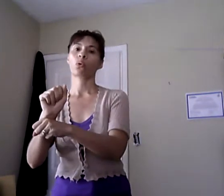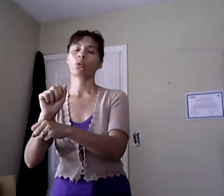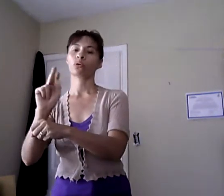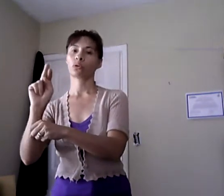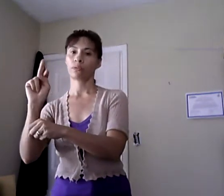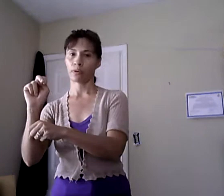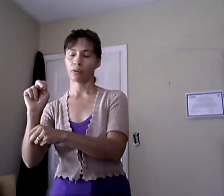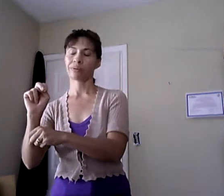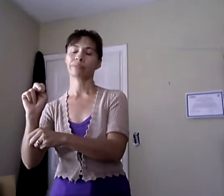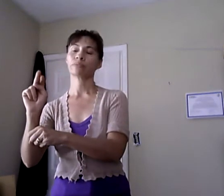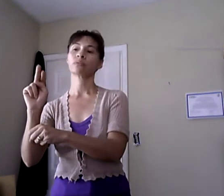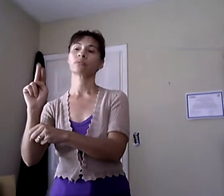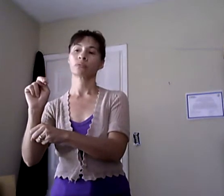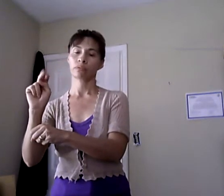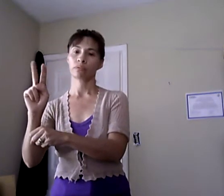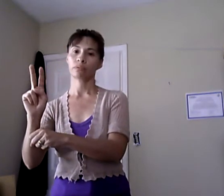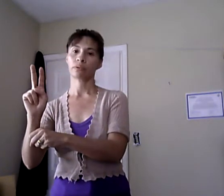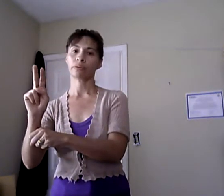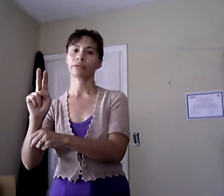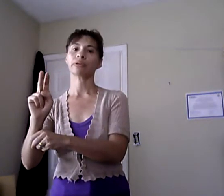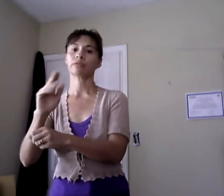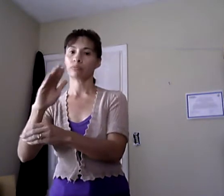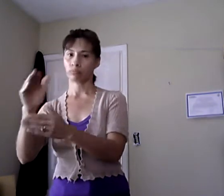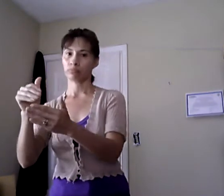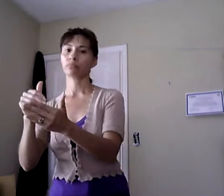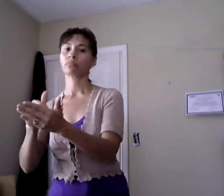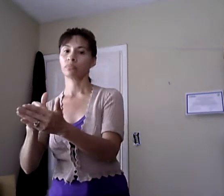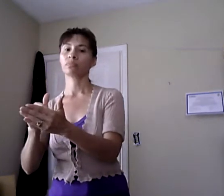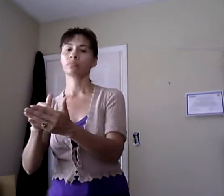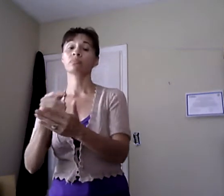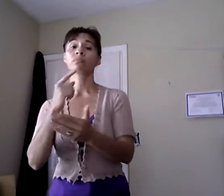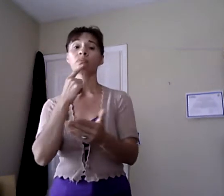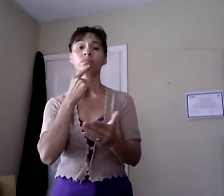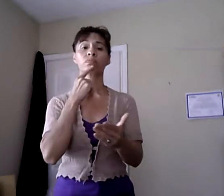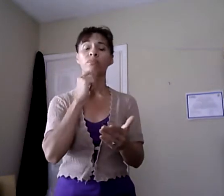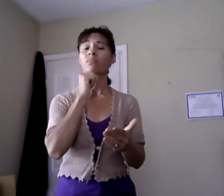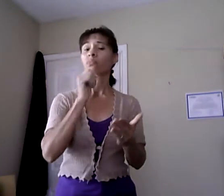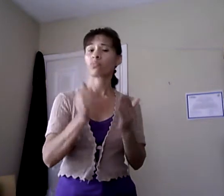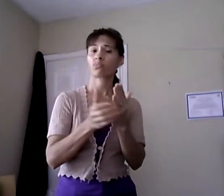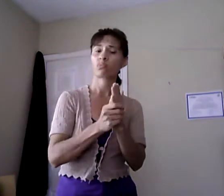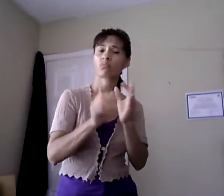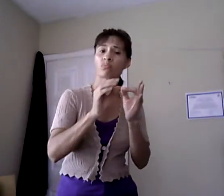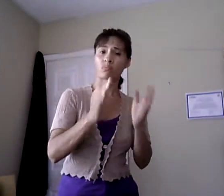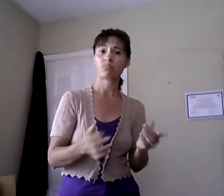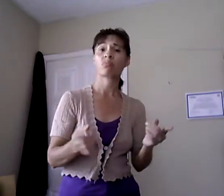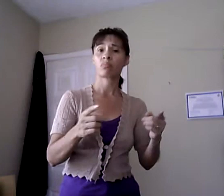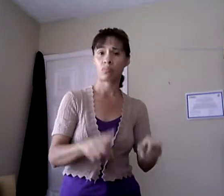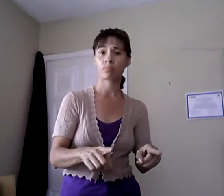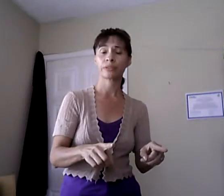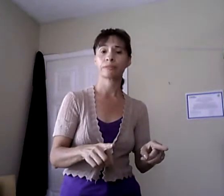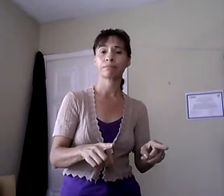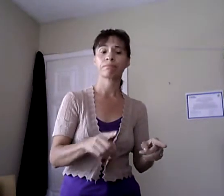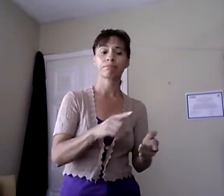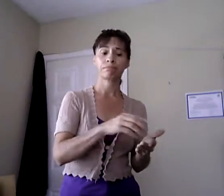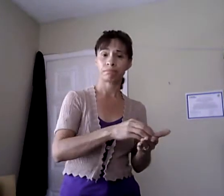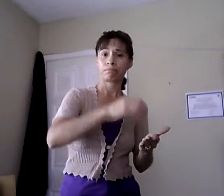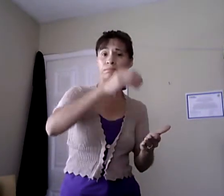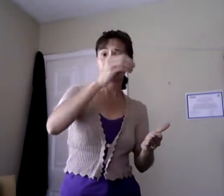newspaper that inadequate interpreters can result in students being denied their legal right